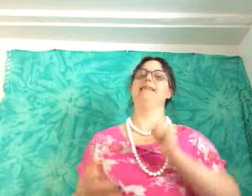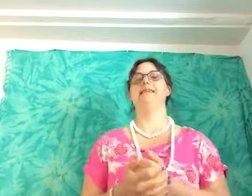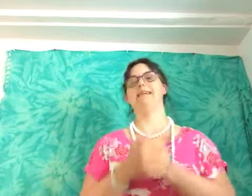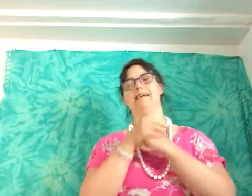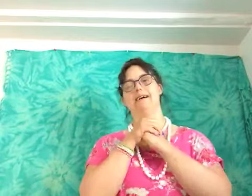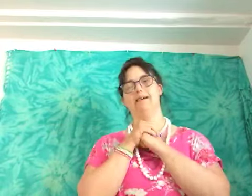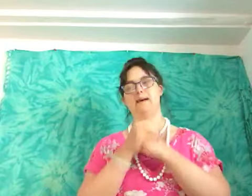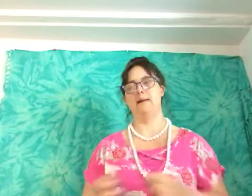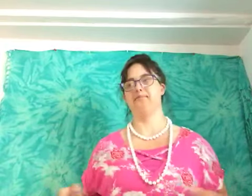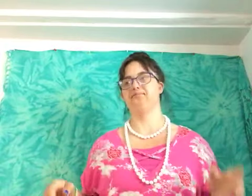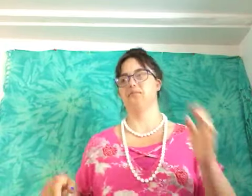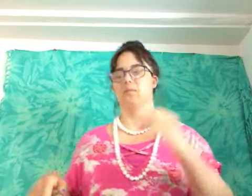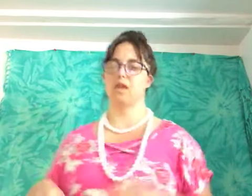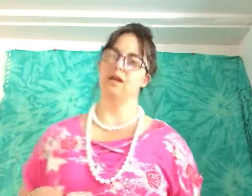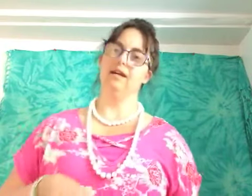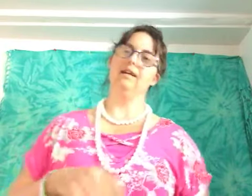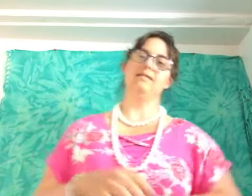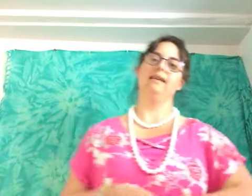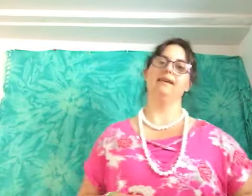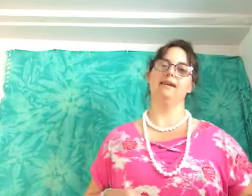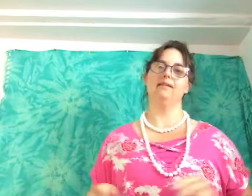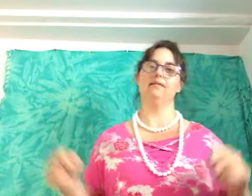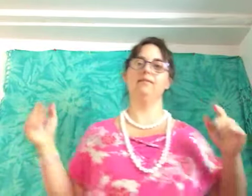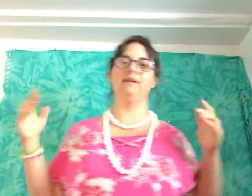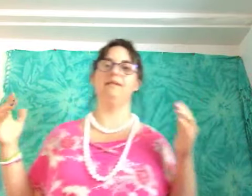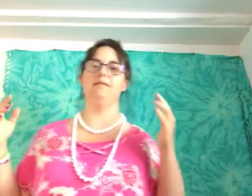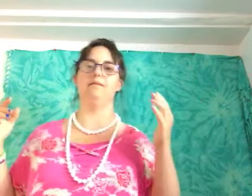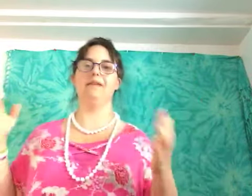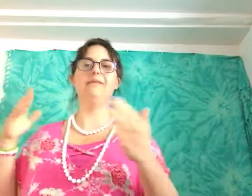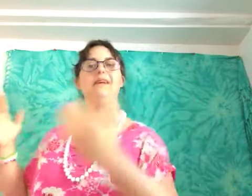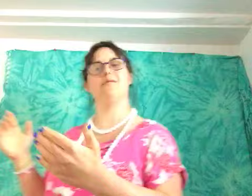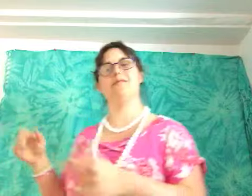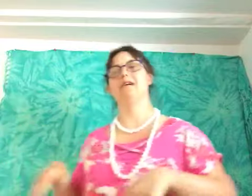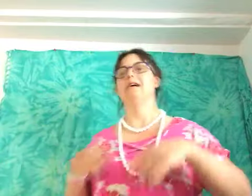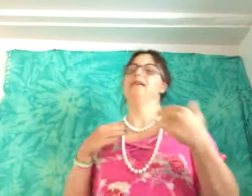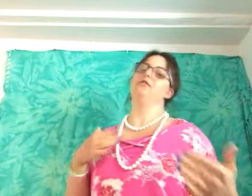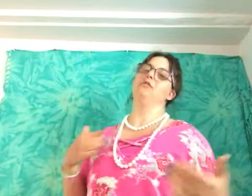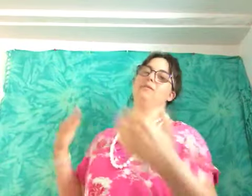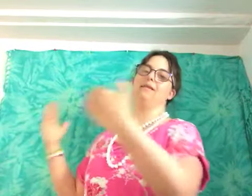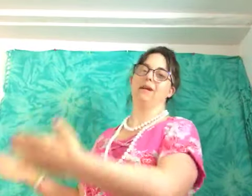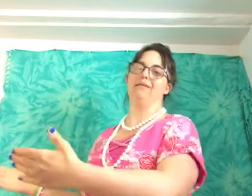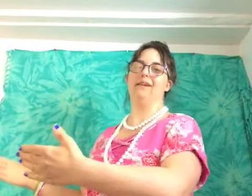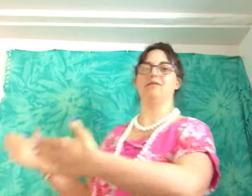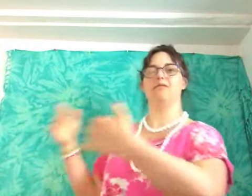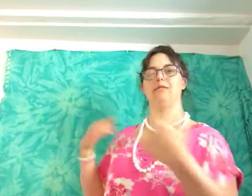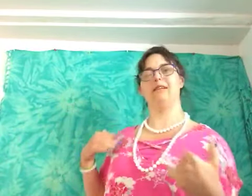it's like making making videos YouTube is like making videos so tick